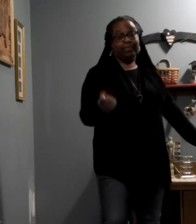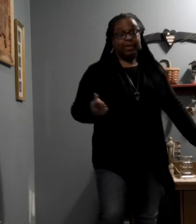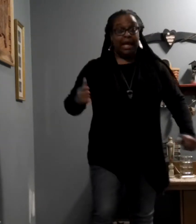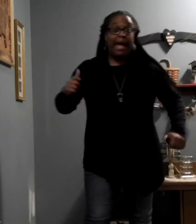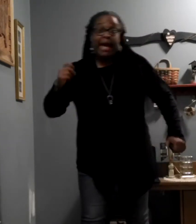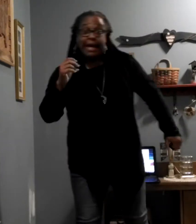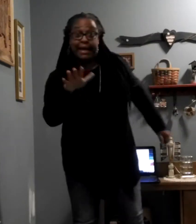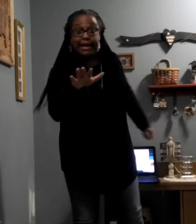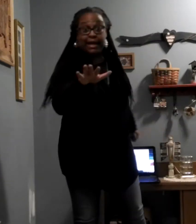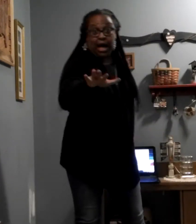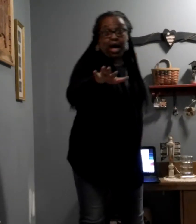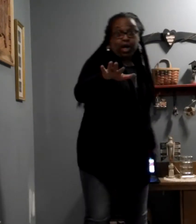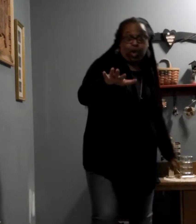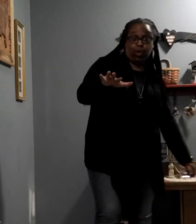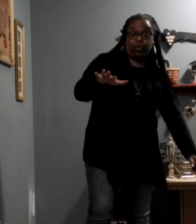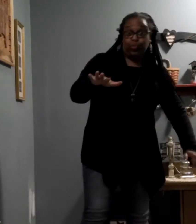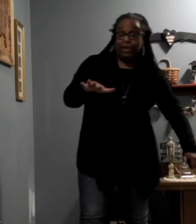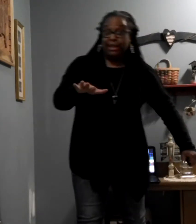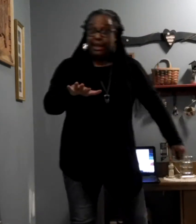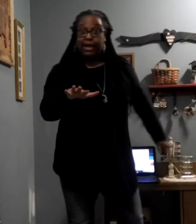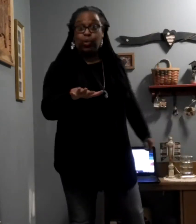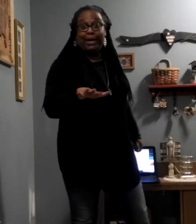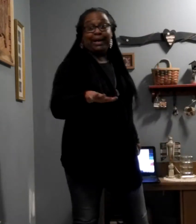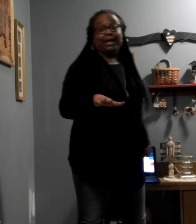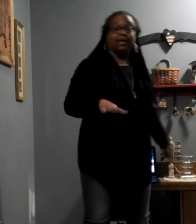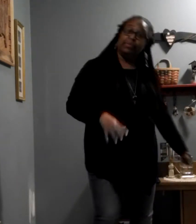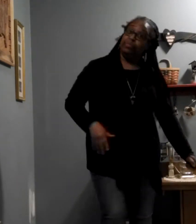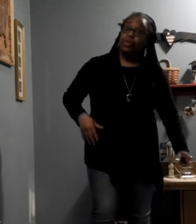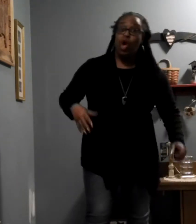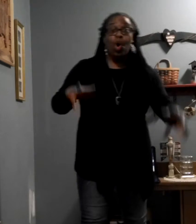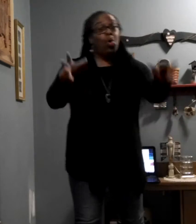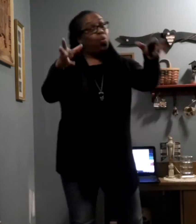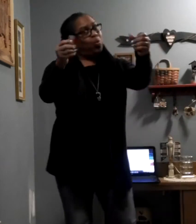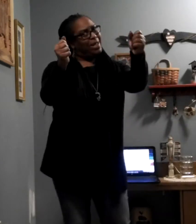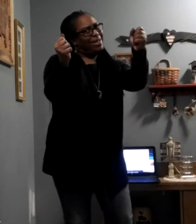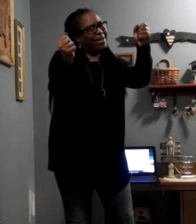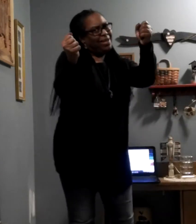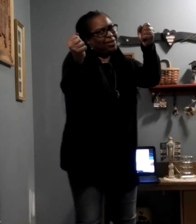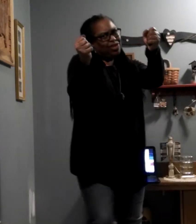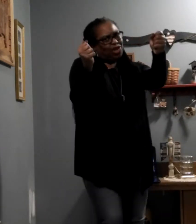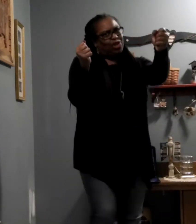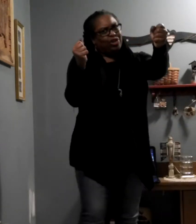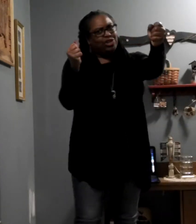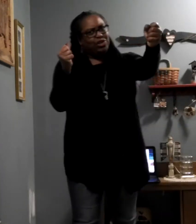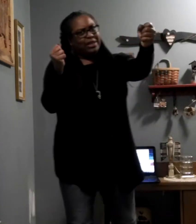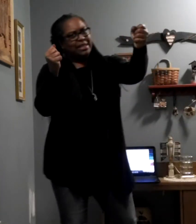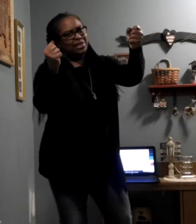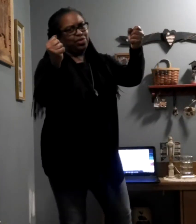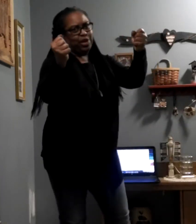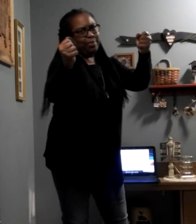It got cold really quick when the shower took its grip,